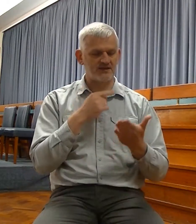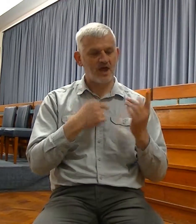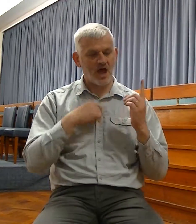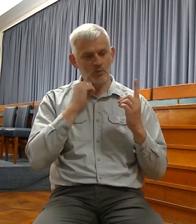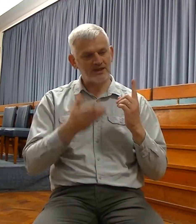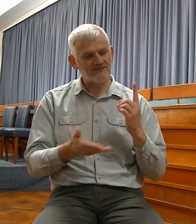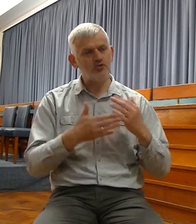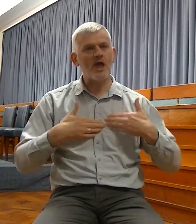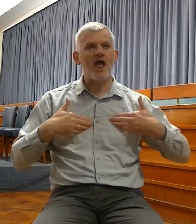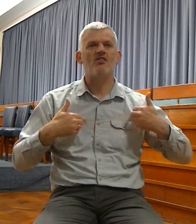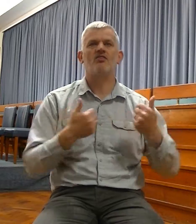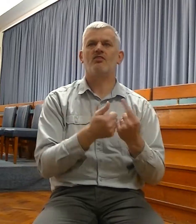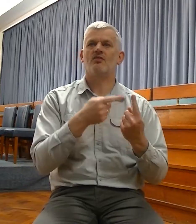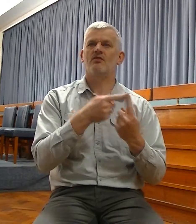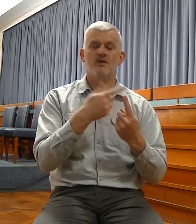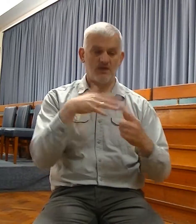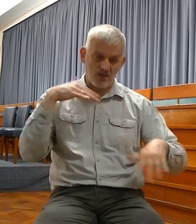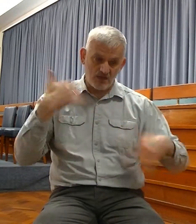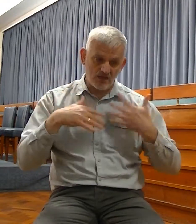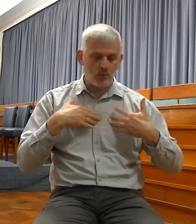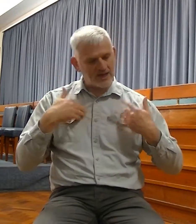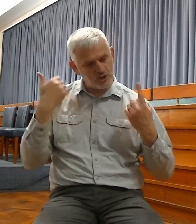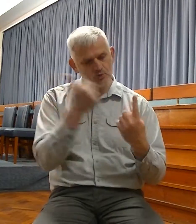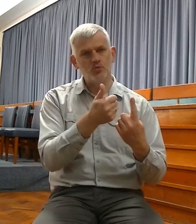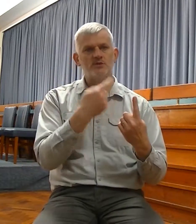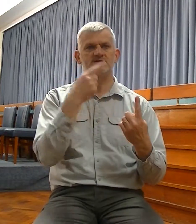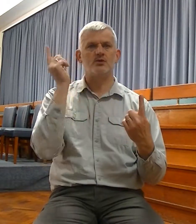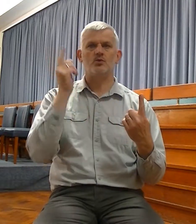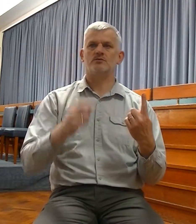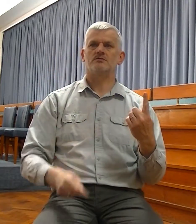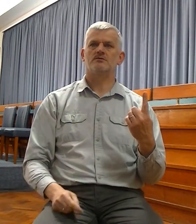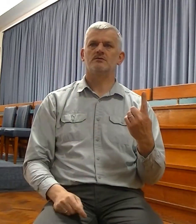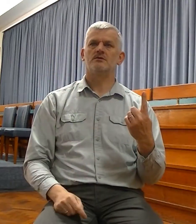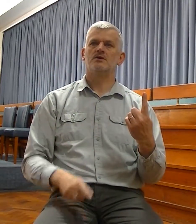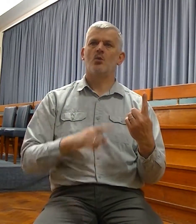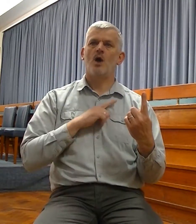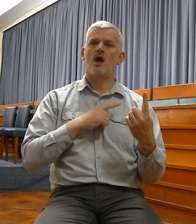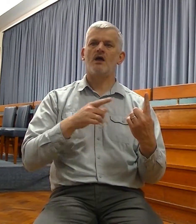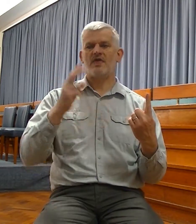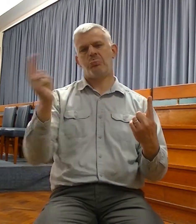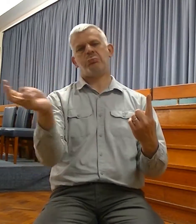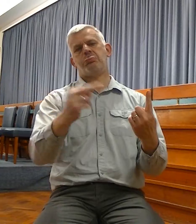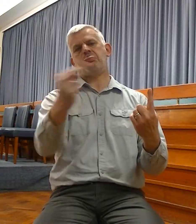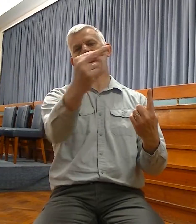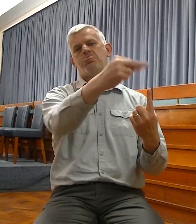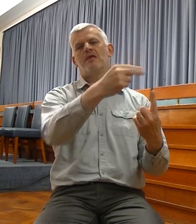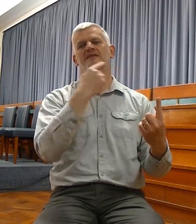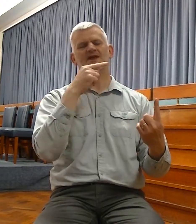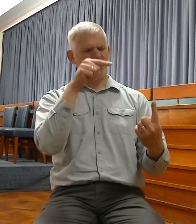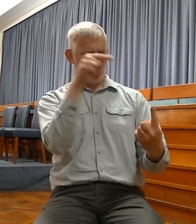heal thee of thy wounds, said the Lord, because they called thee an outcast, saying, This is Zion, whom